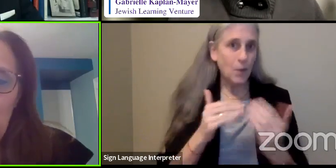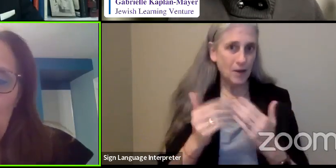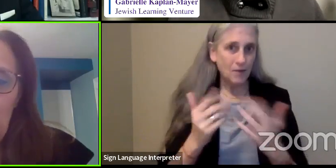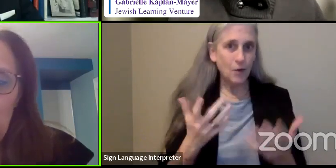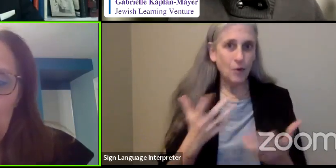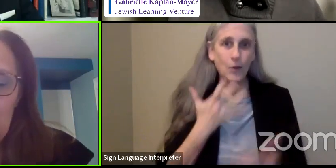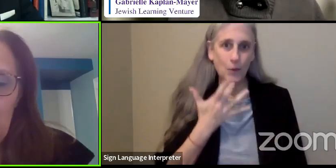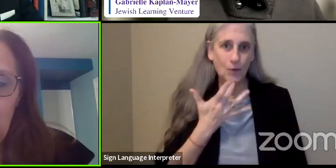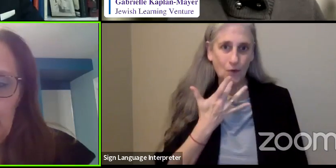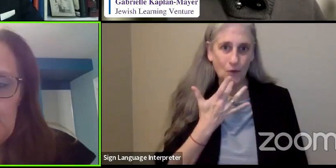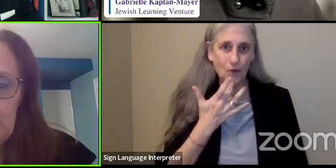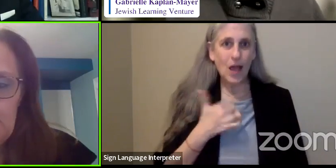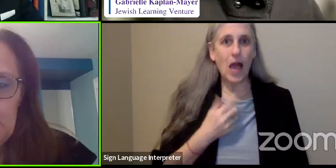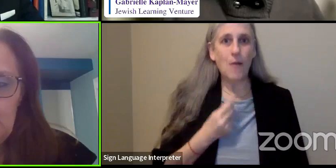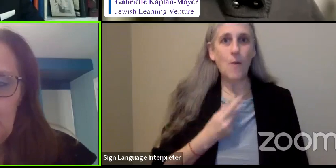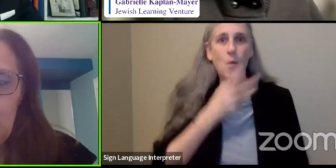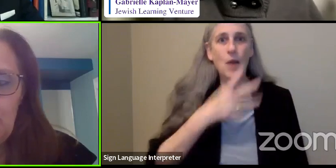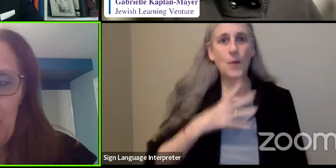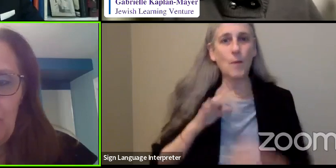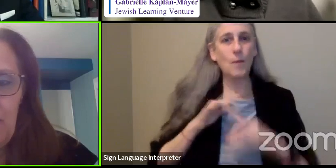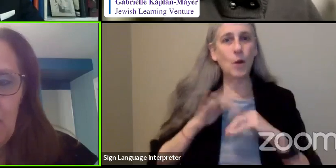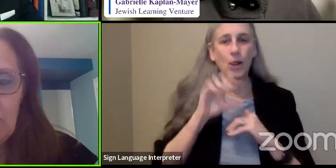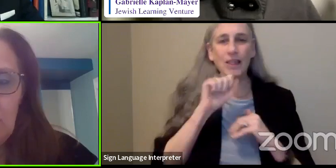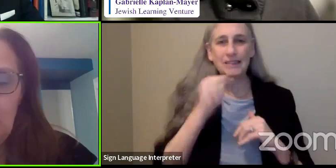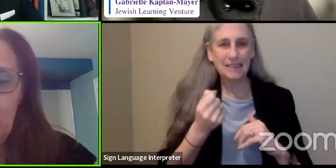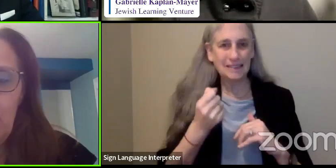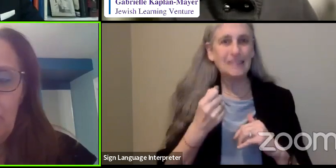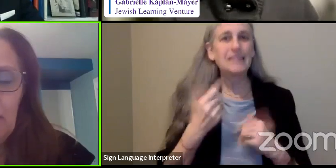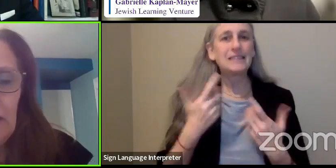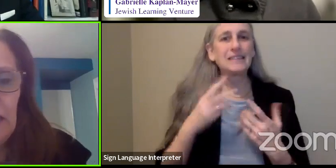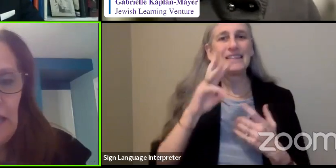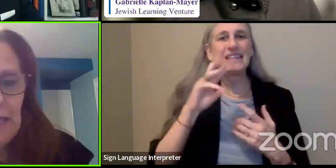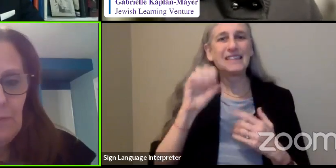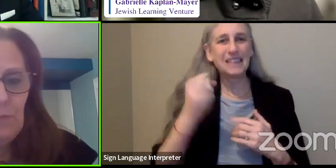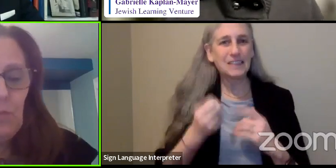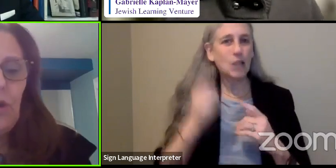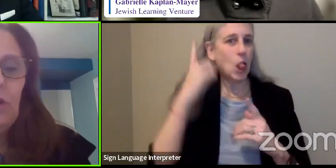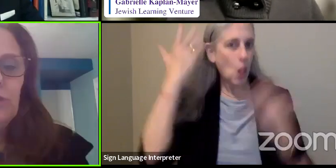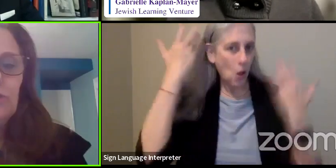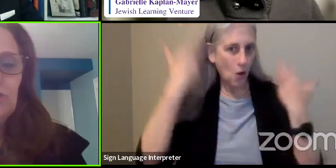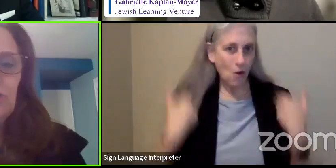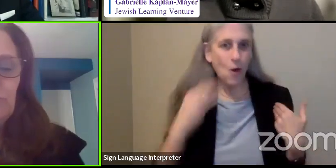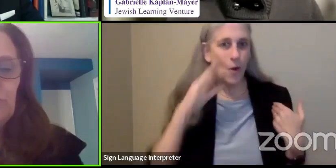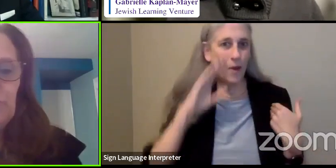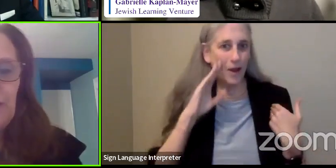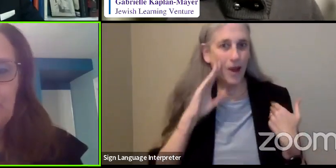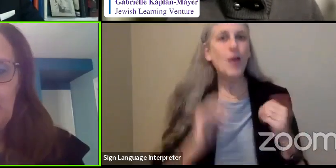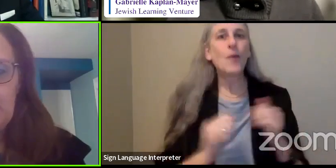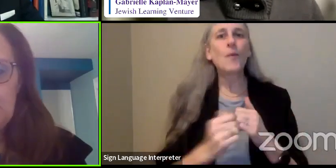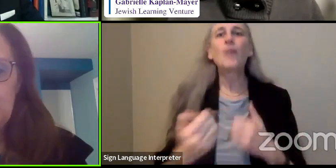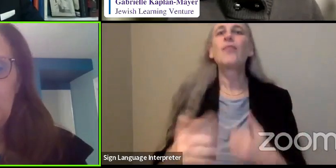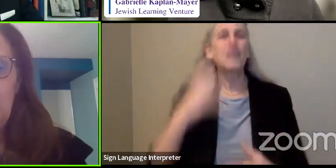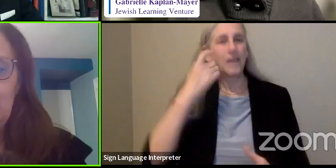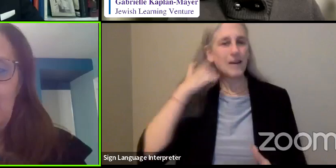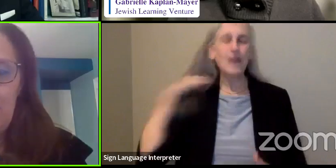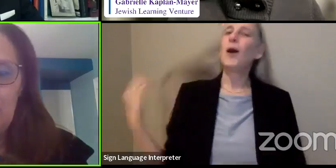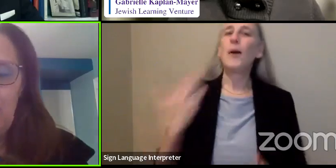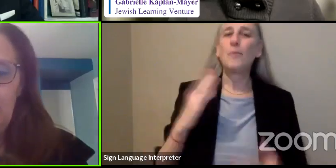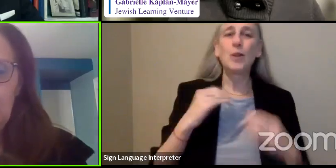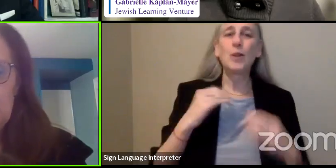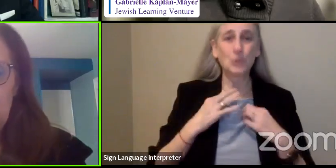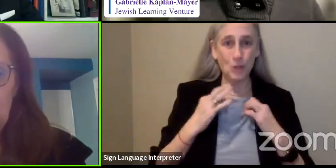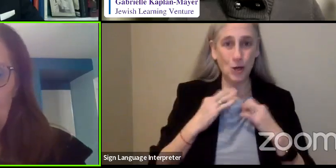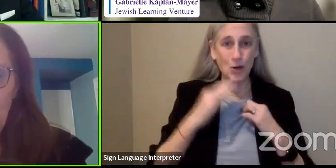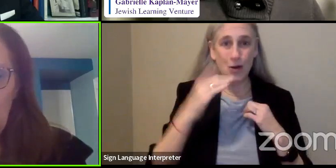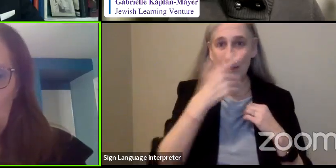I am a white woman in my early 60s with long brown hair. I'm wearing a royal blue shirt with a black blazer, and in my